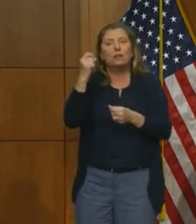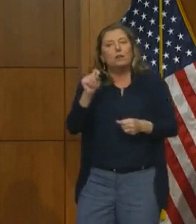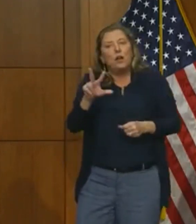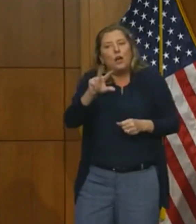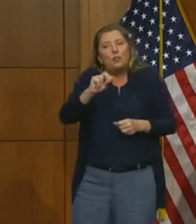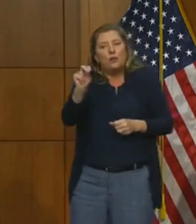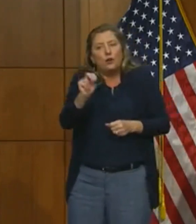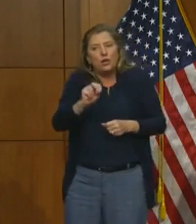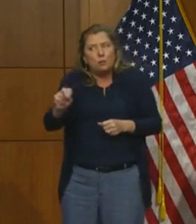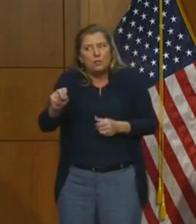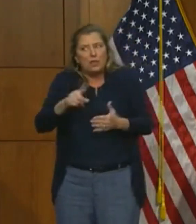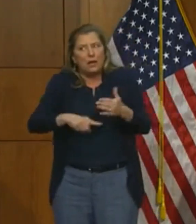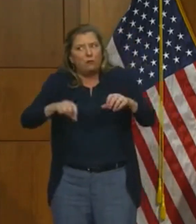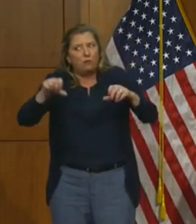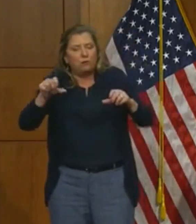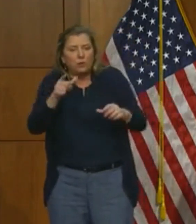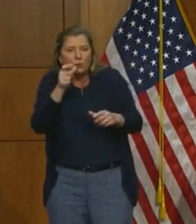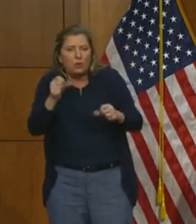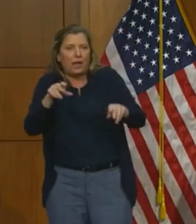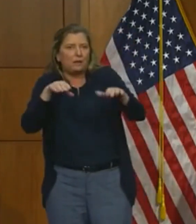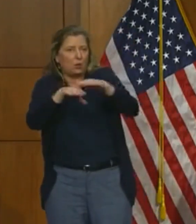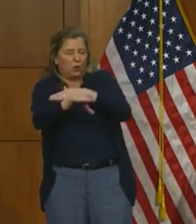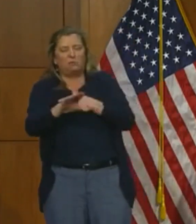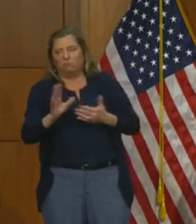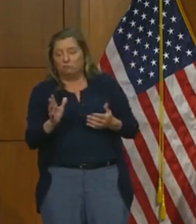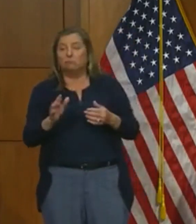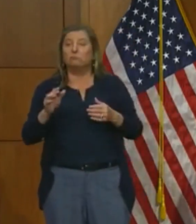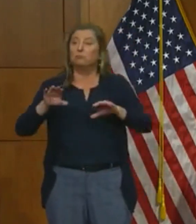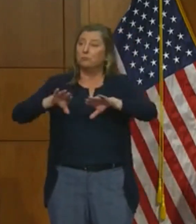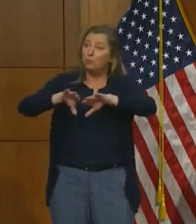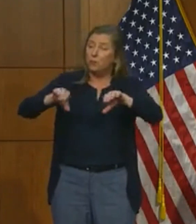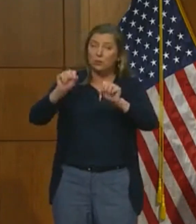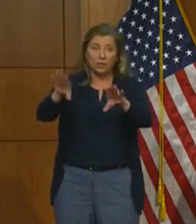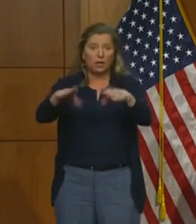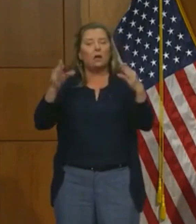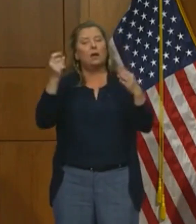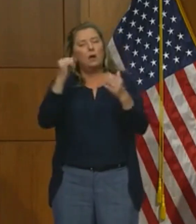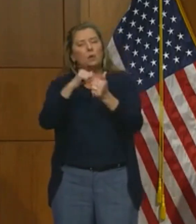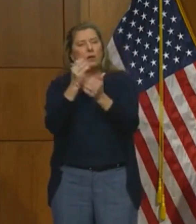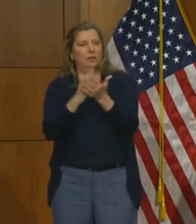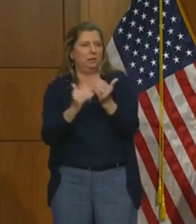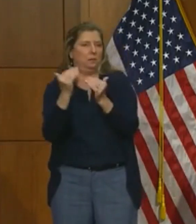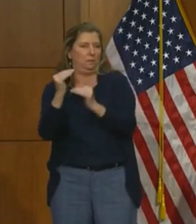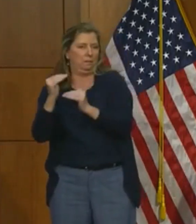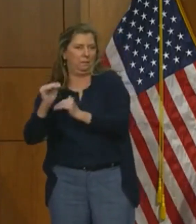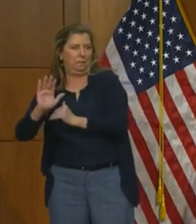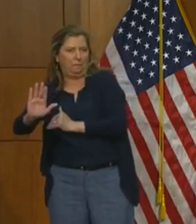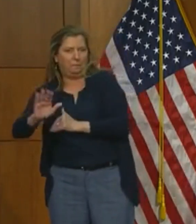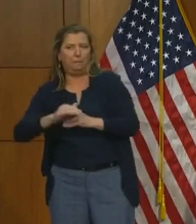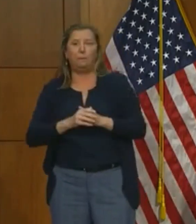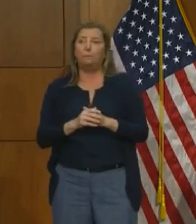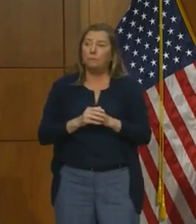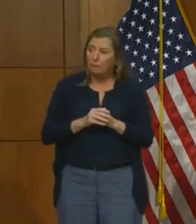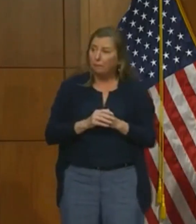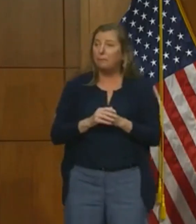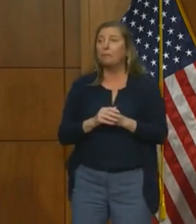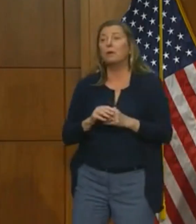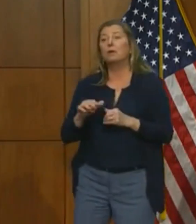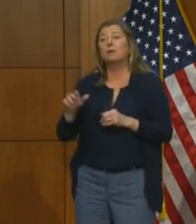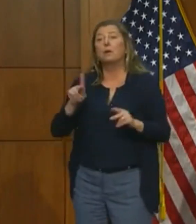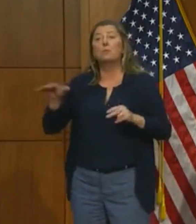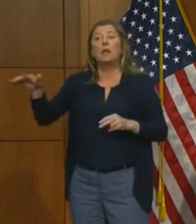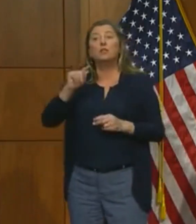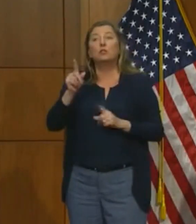% of their capacity, and pools can open with some restrictions. It means some of our entertainment